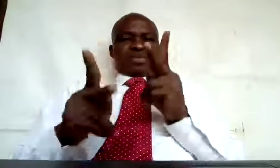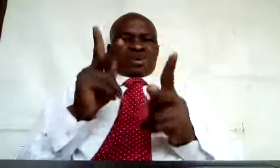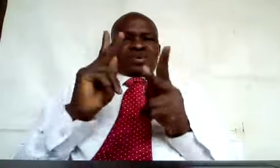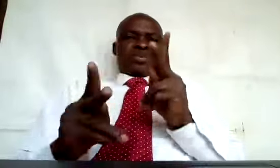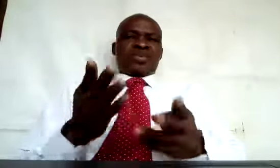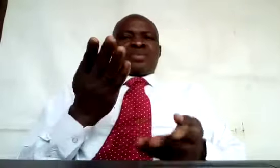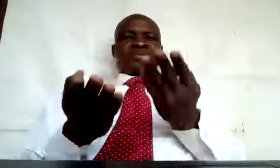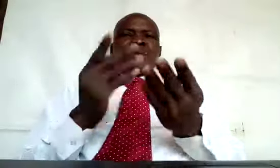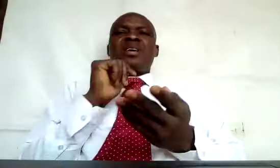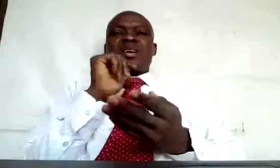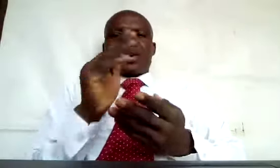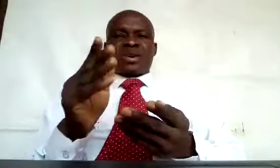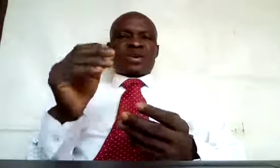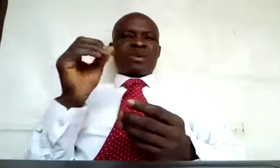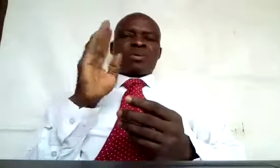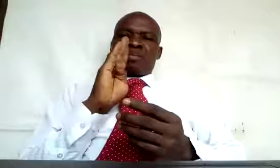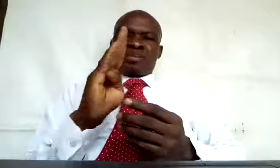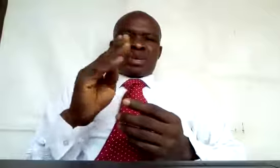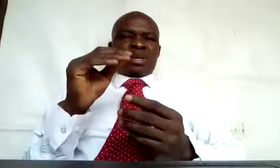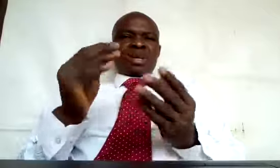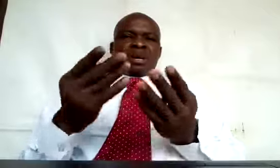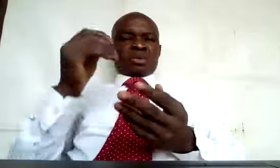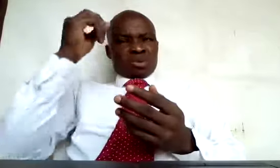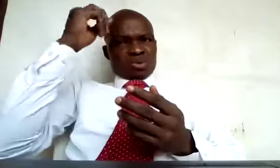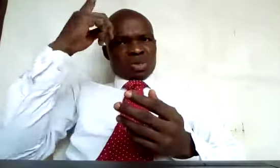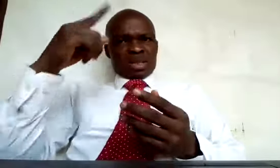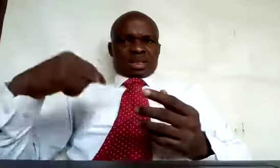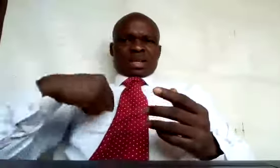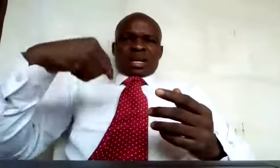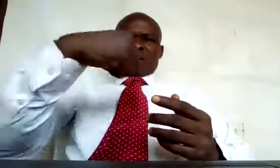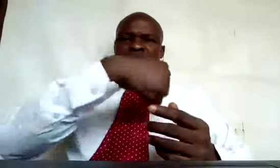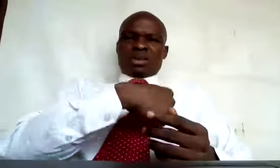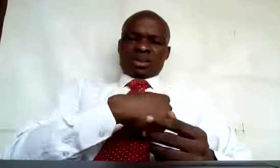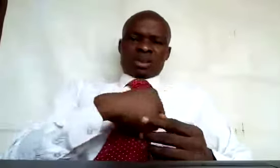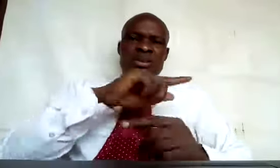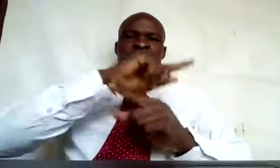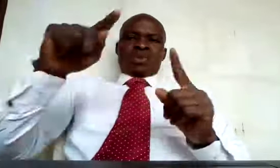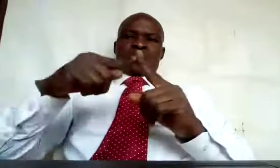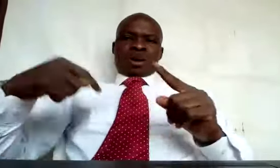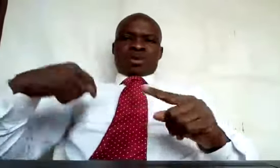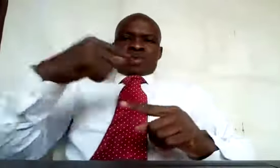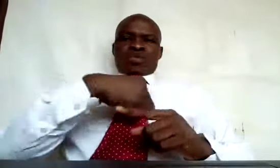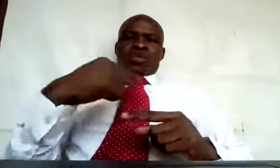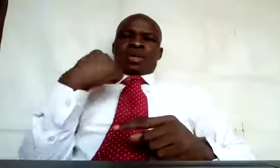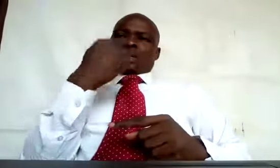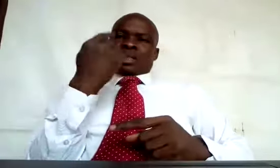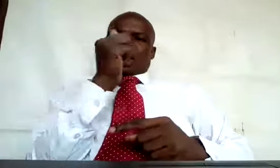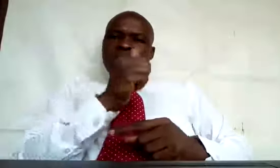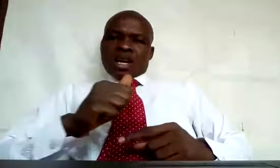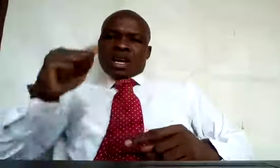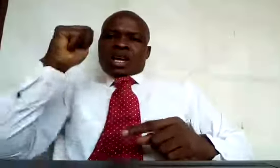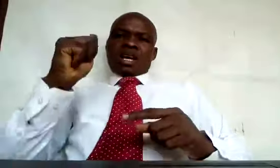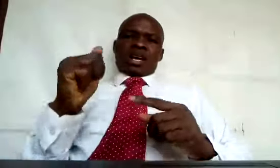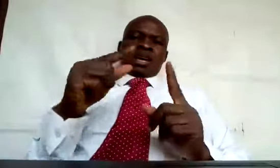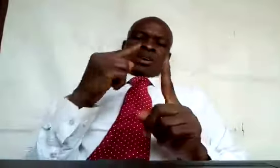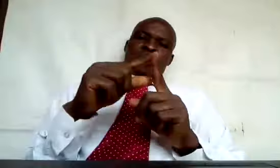understand us when we say a word. The sounds we